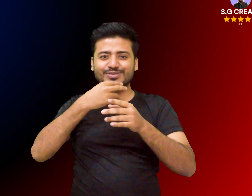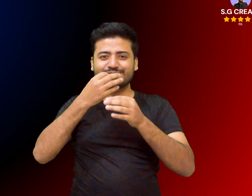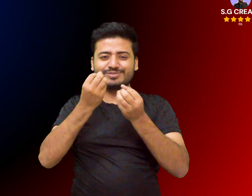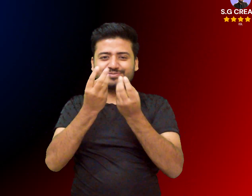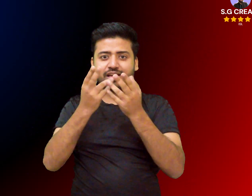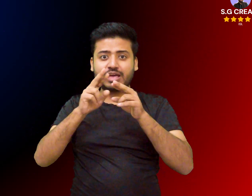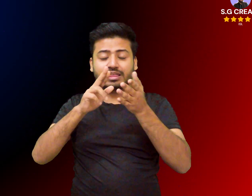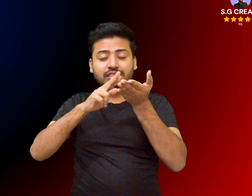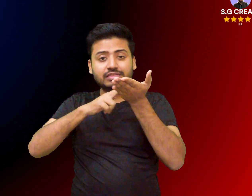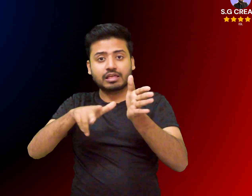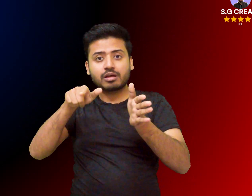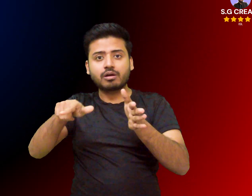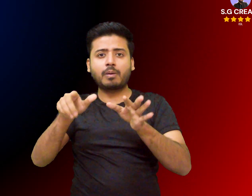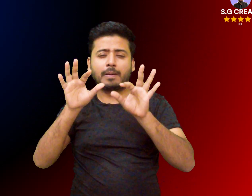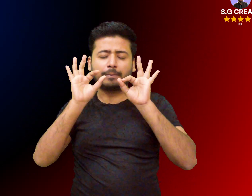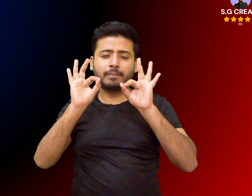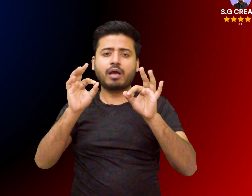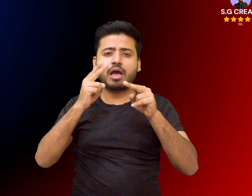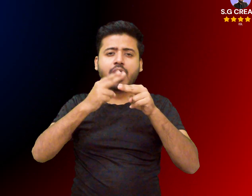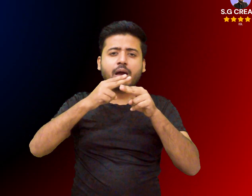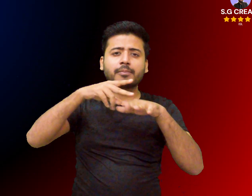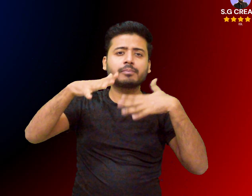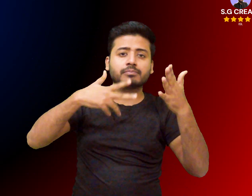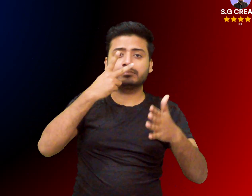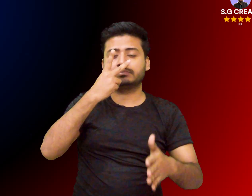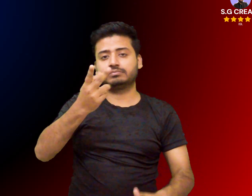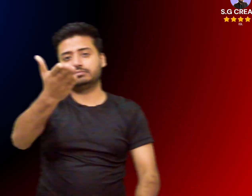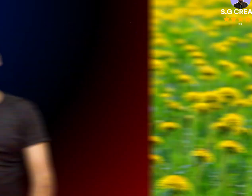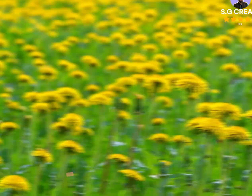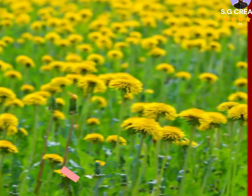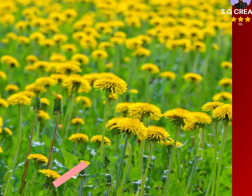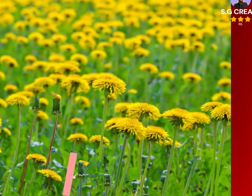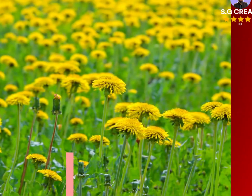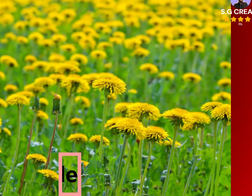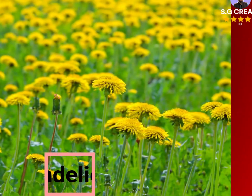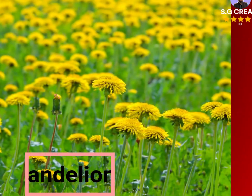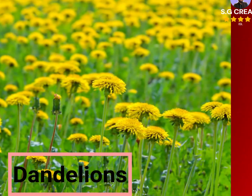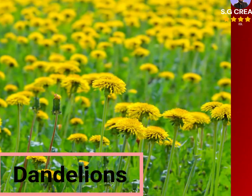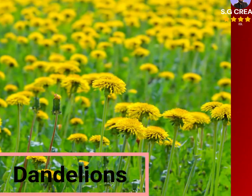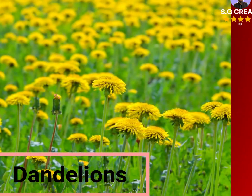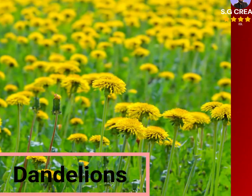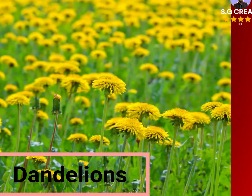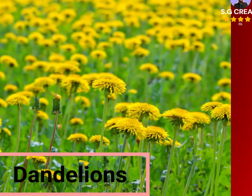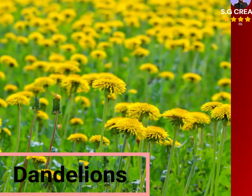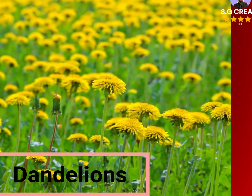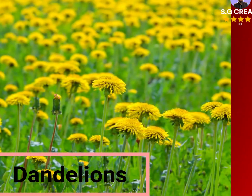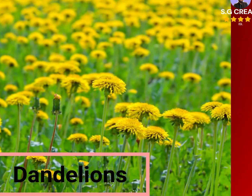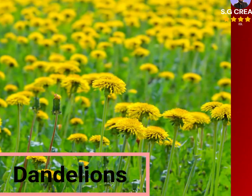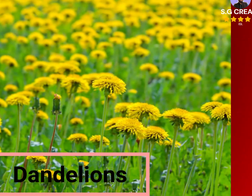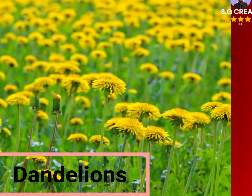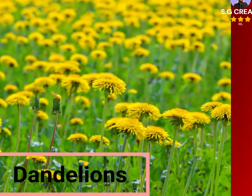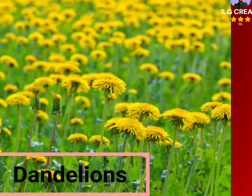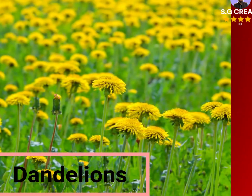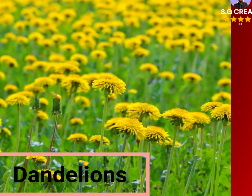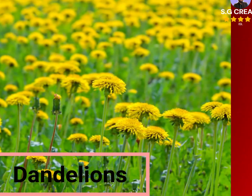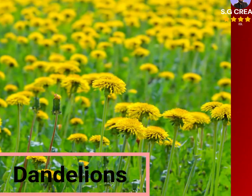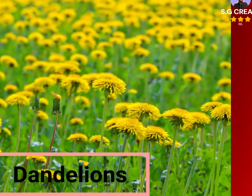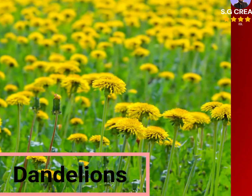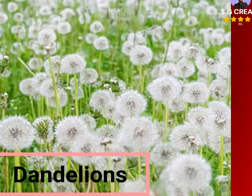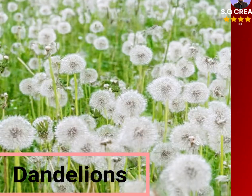largely due to its rich content of vitamins minerals and antioxidants it is used in traditional medicine to support